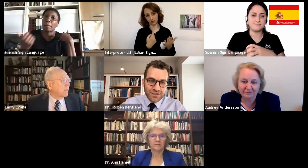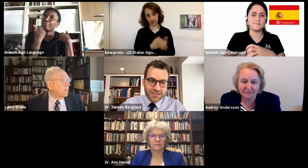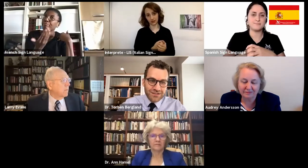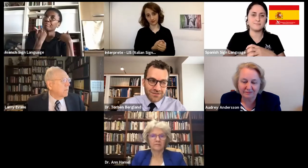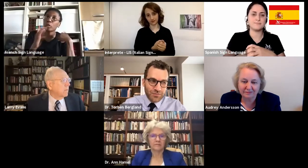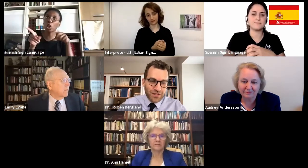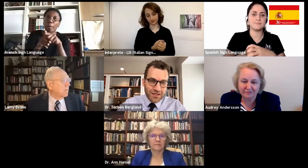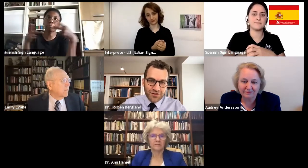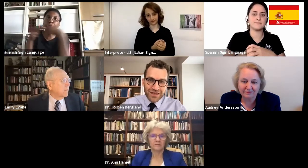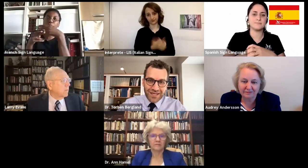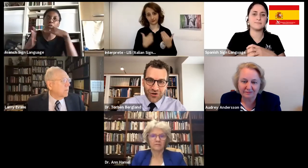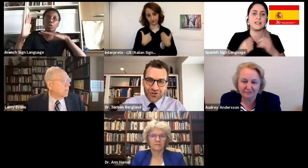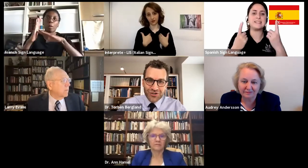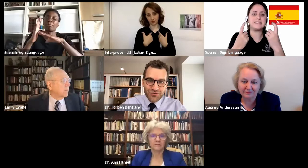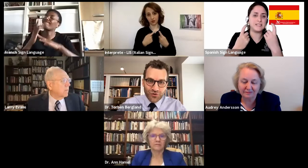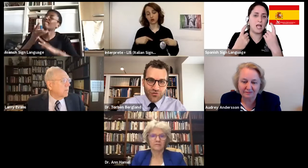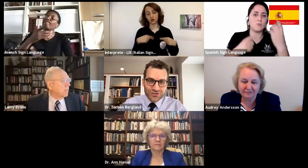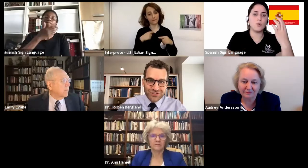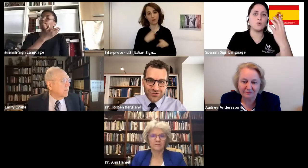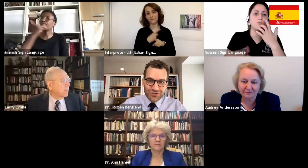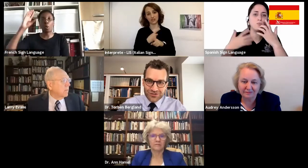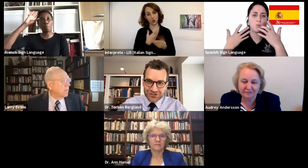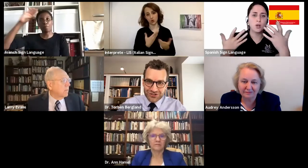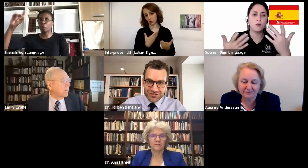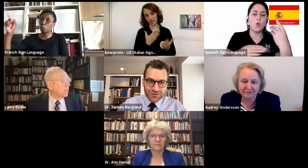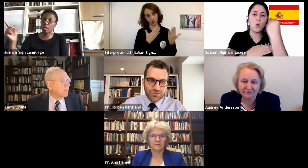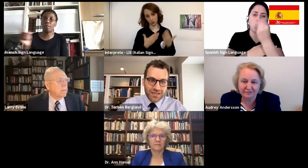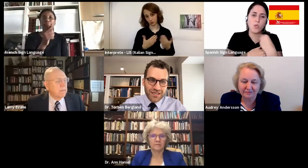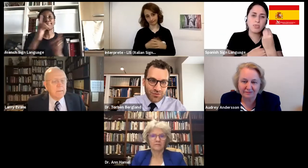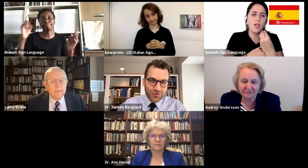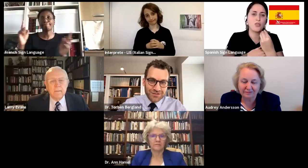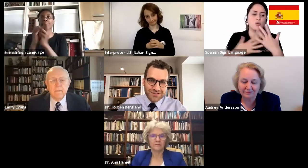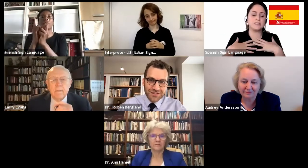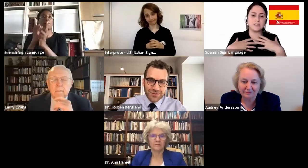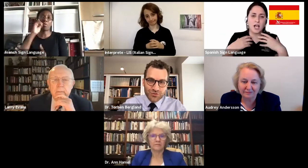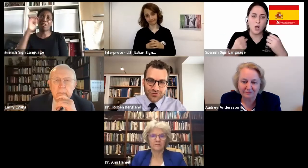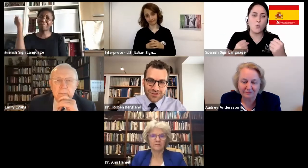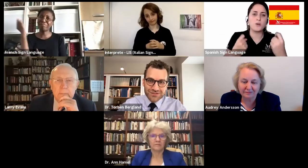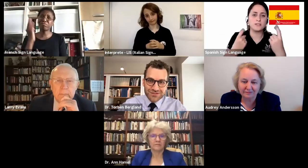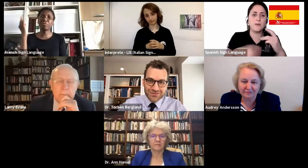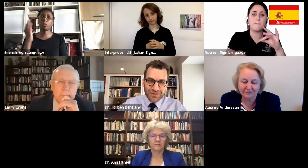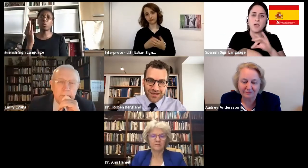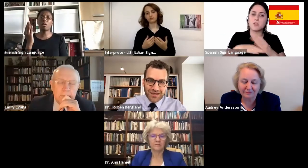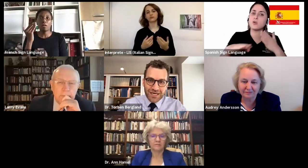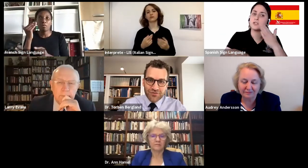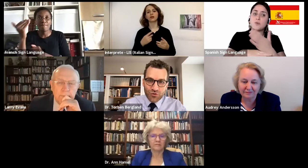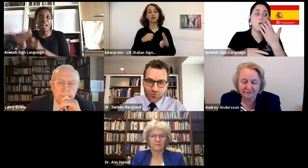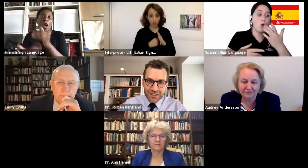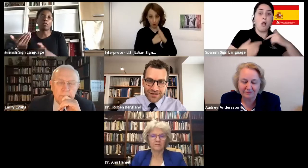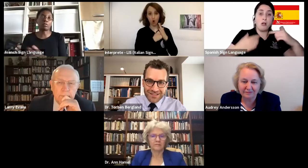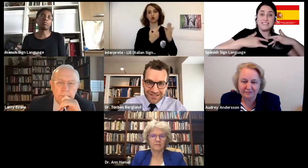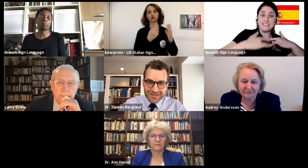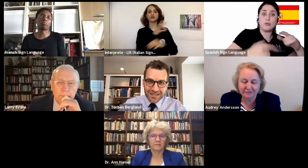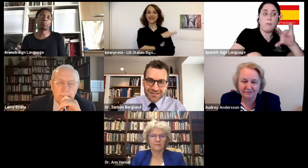we need healthcare for physical conditions we may experience. Most of us have